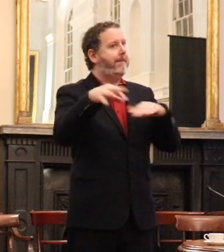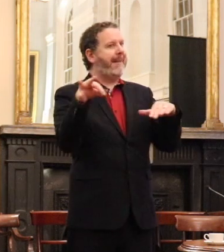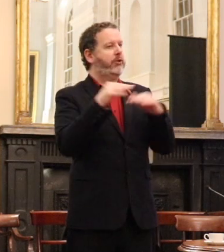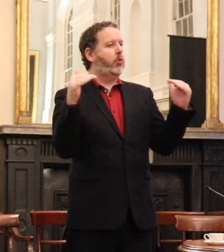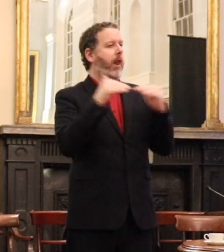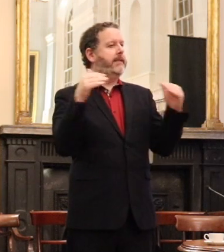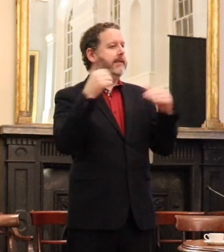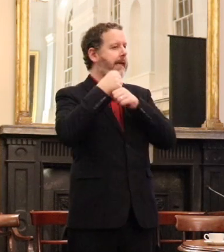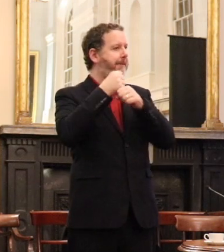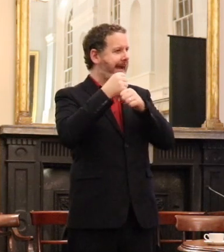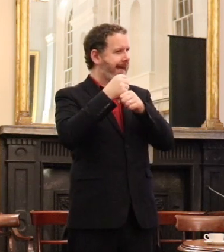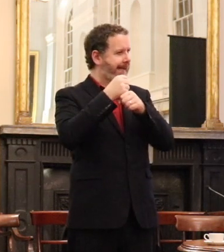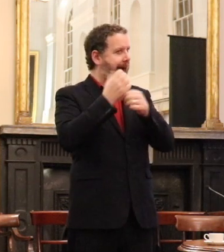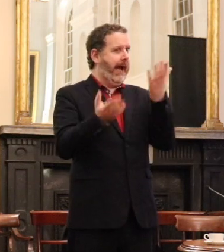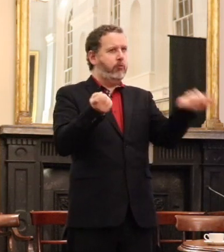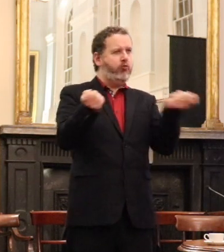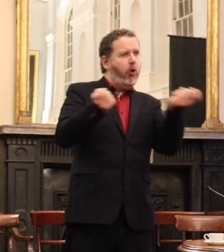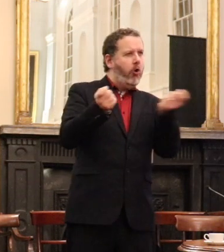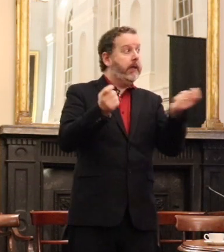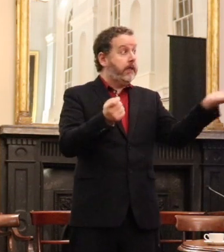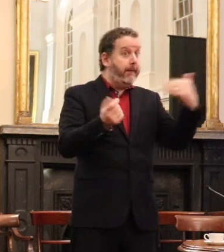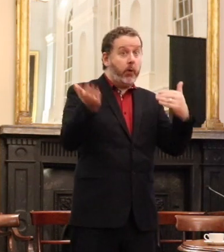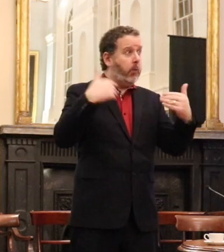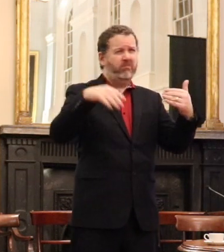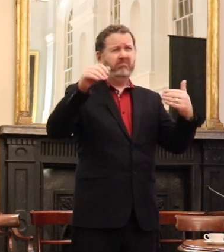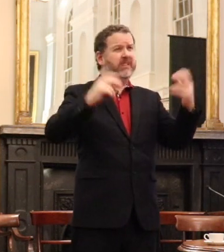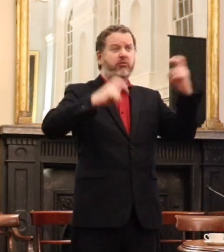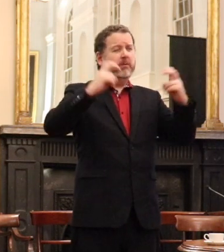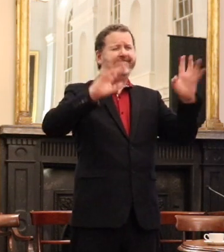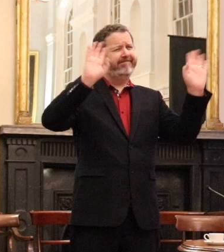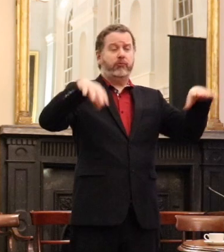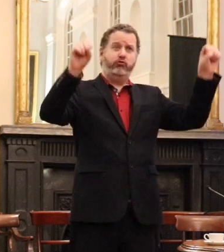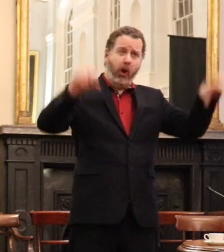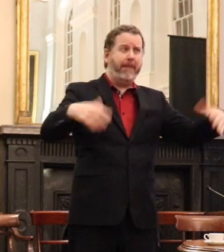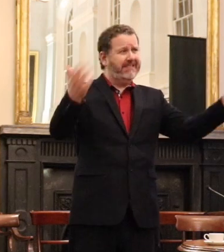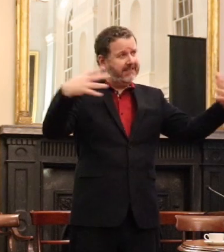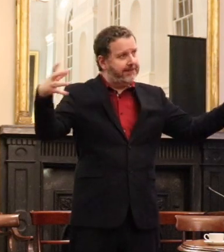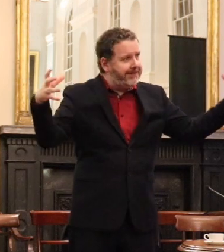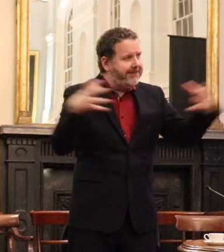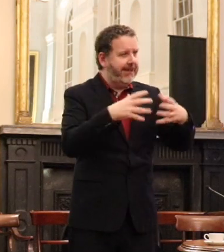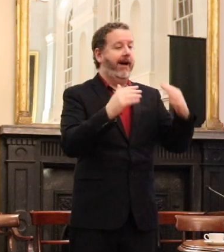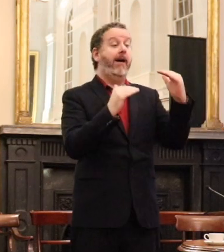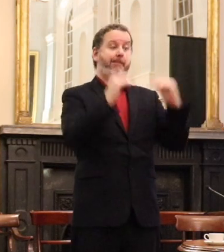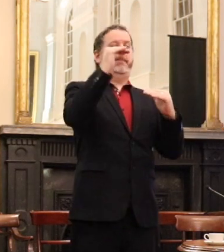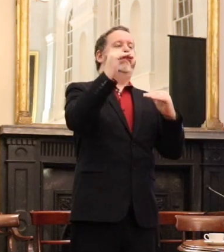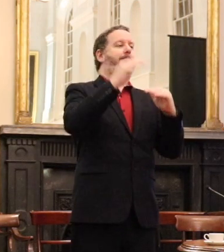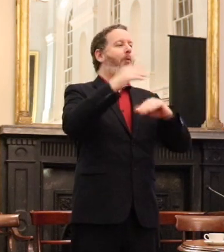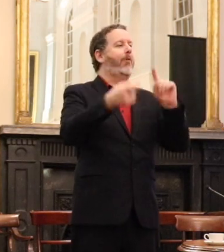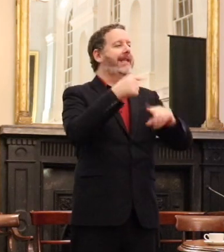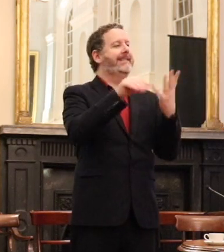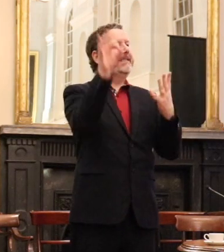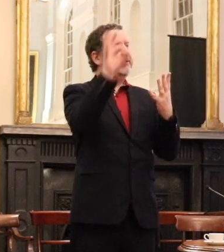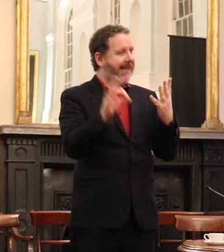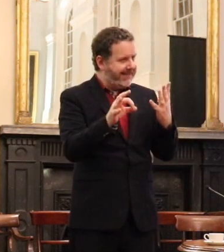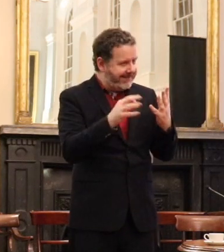run and ended up being our example weighing over 60% for it and over 60% for